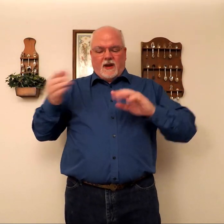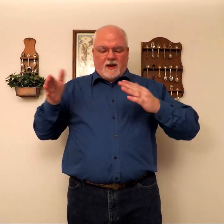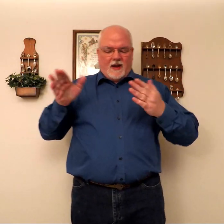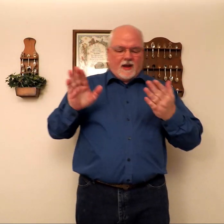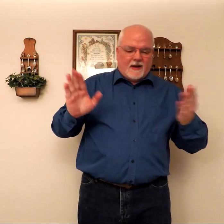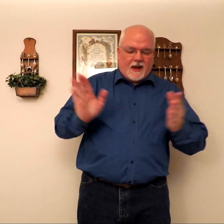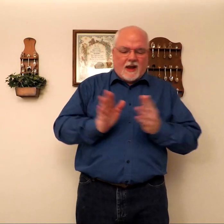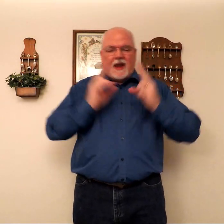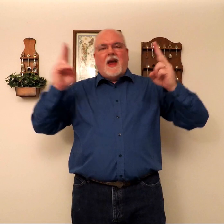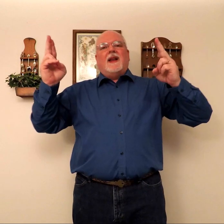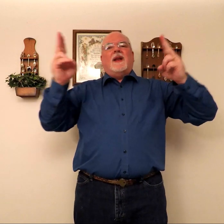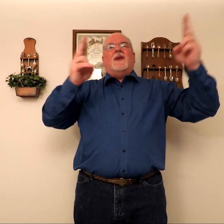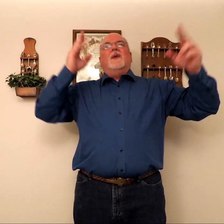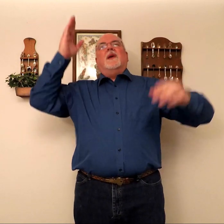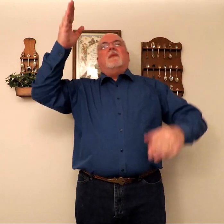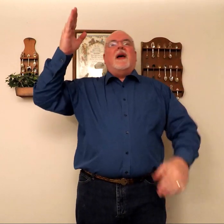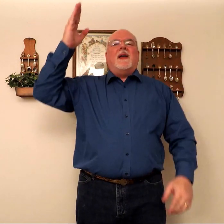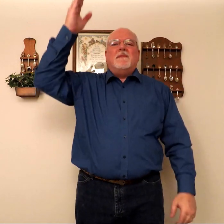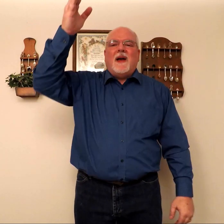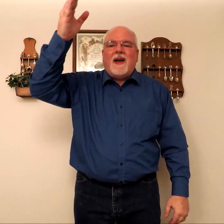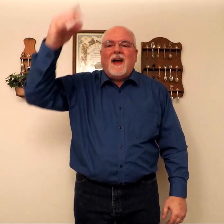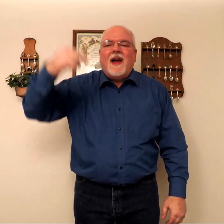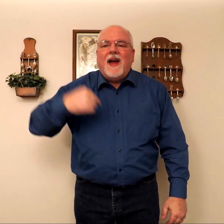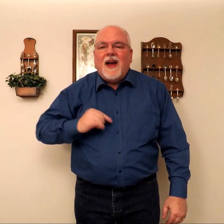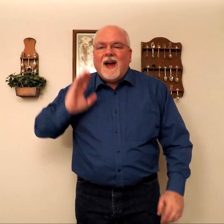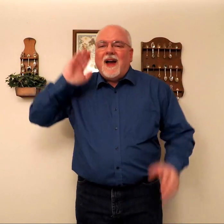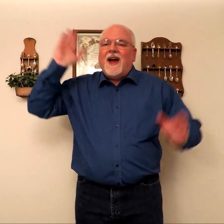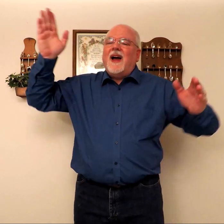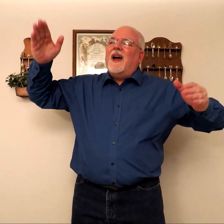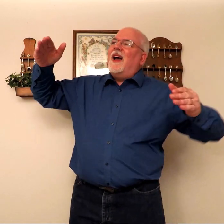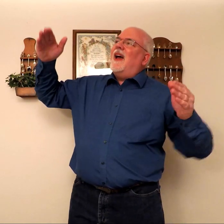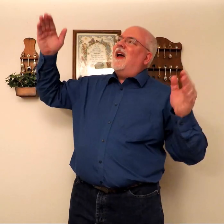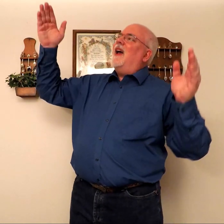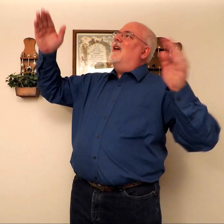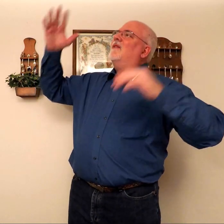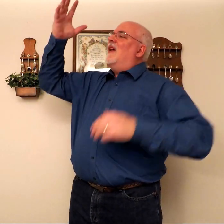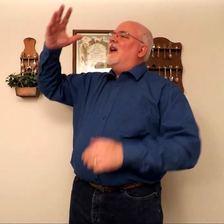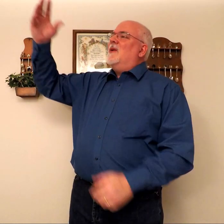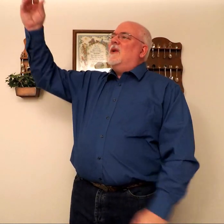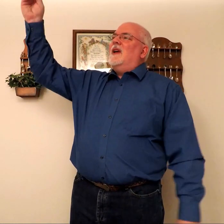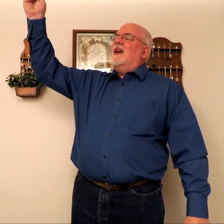I die, hallelujah, by and by, I'll fly away.